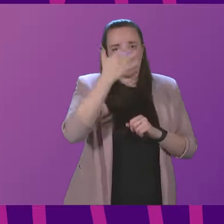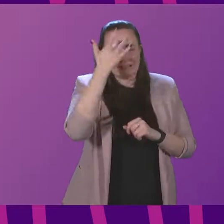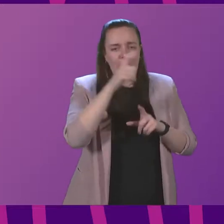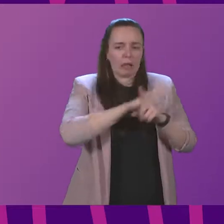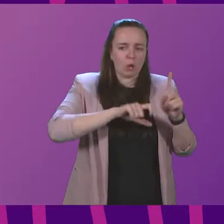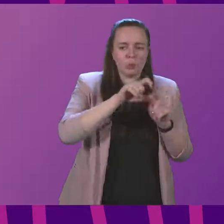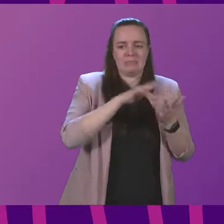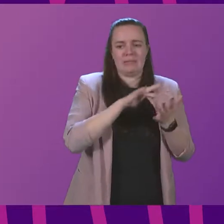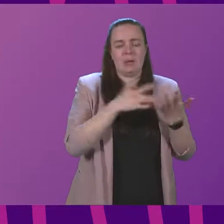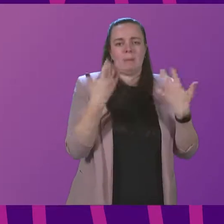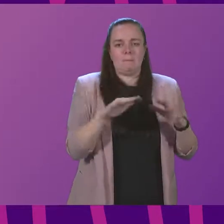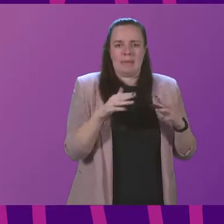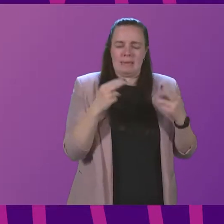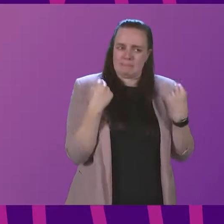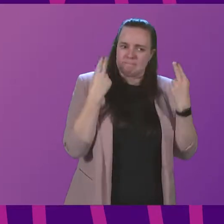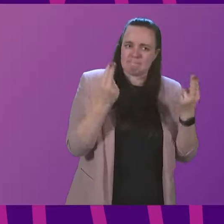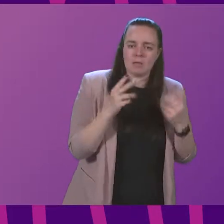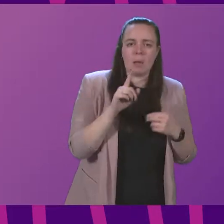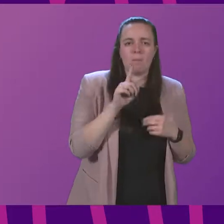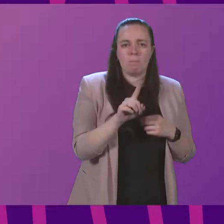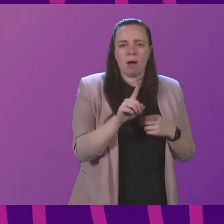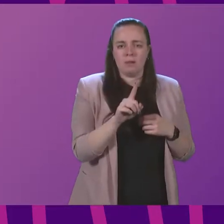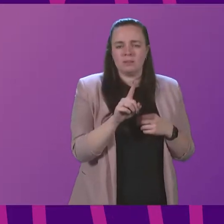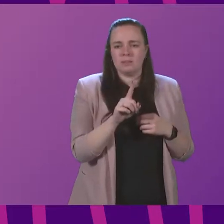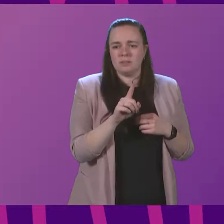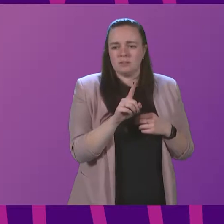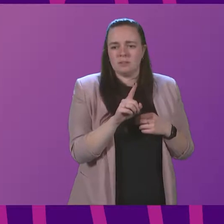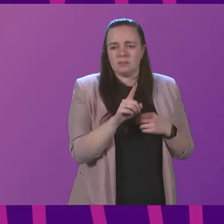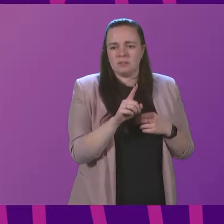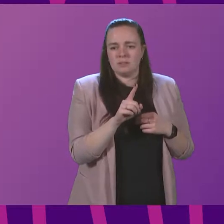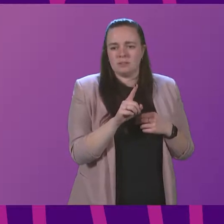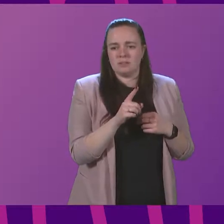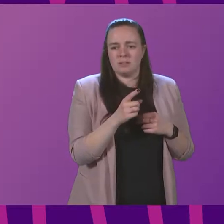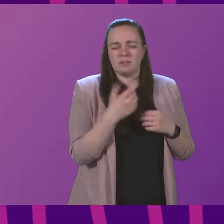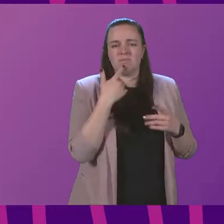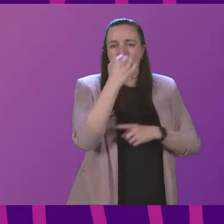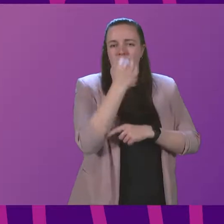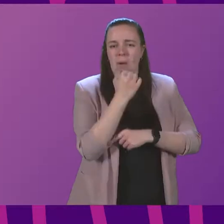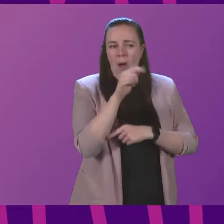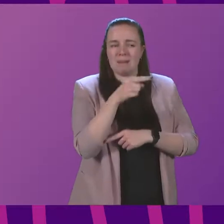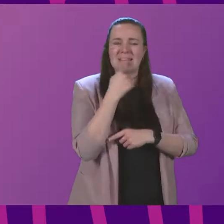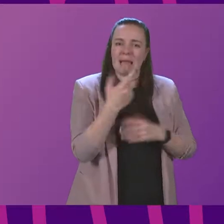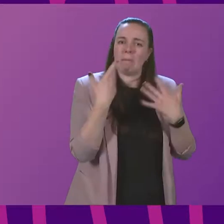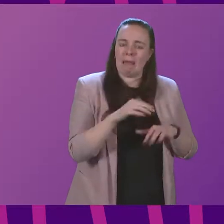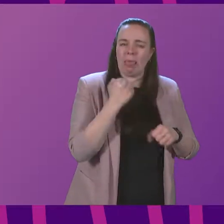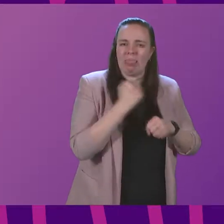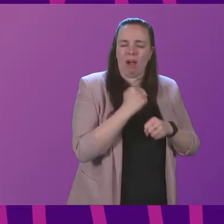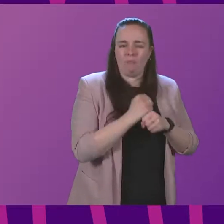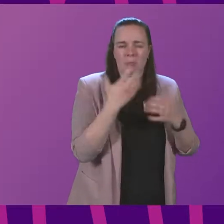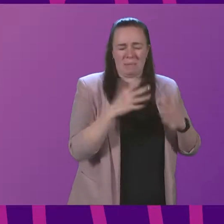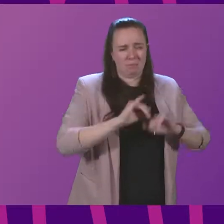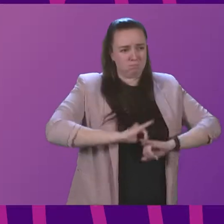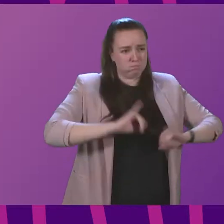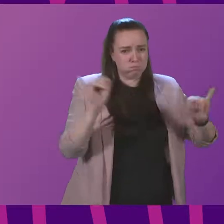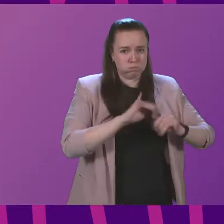have stepped up. But the five farms in Bromar say the response from the Scottish Government has been pretty shambolic at getting